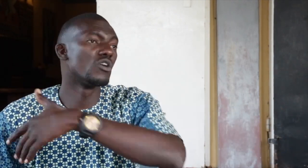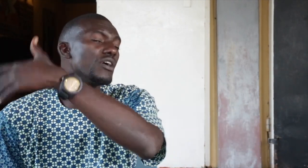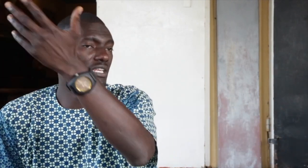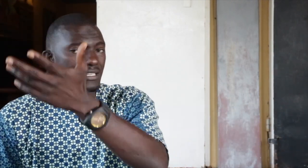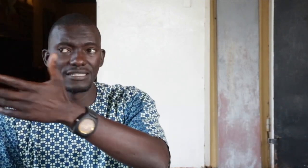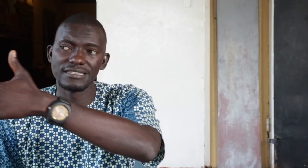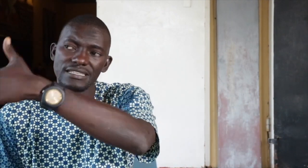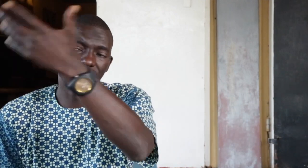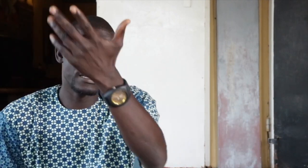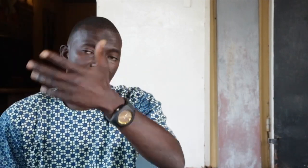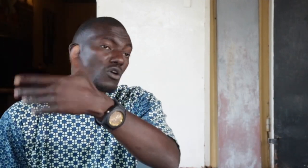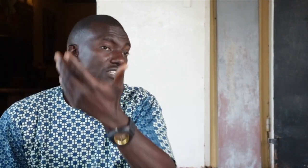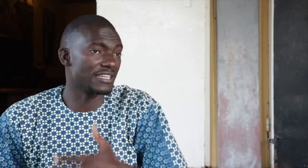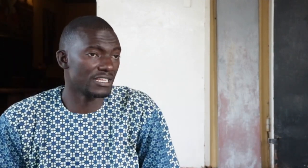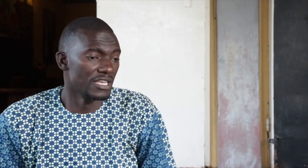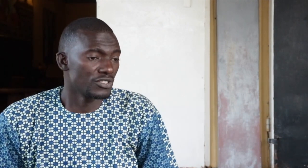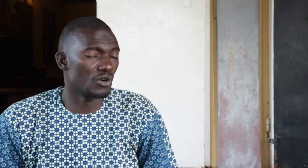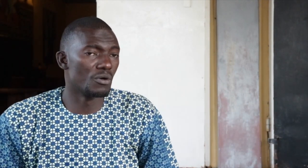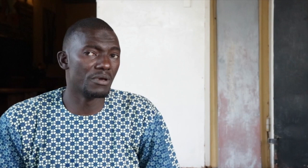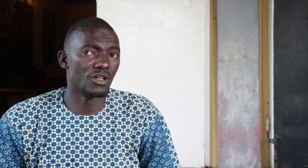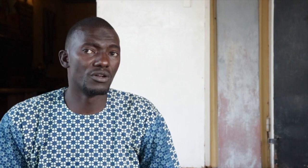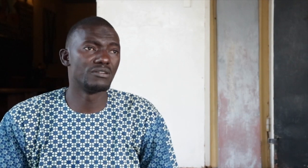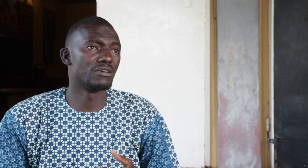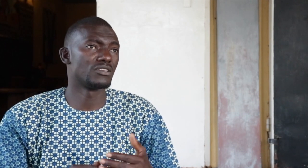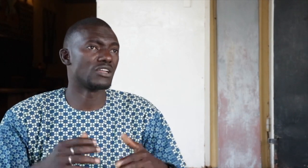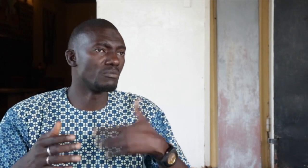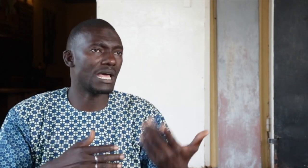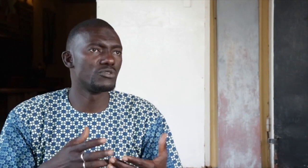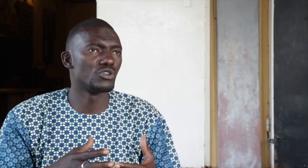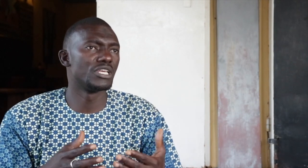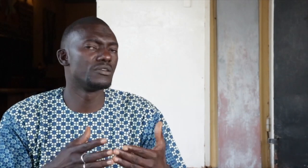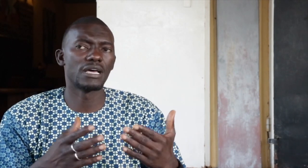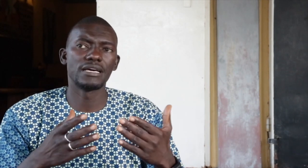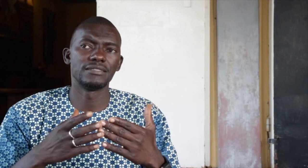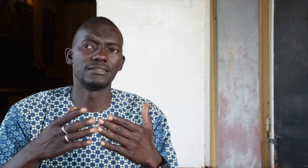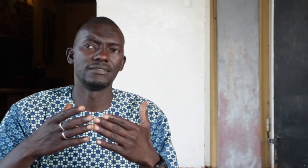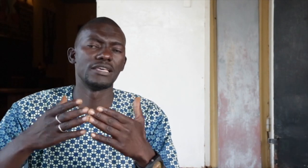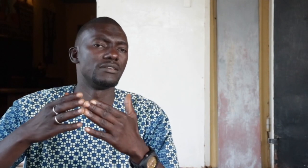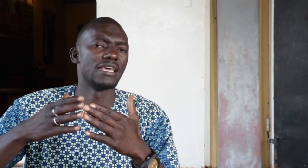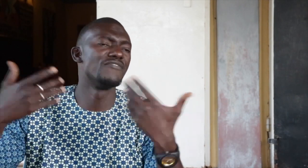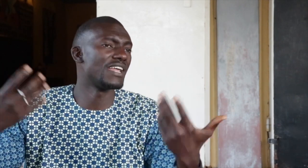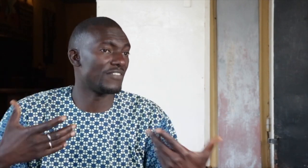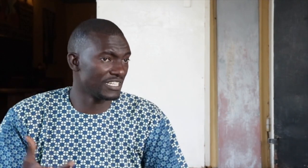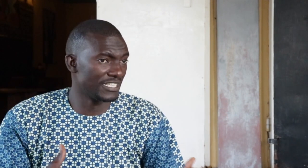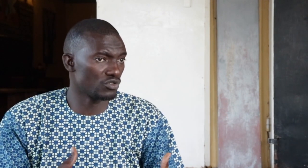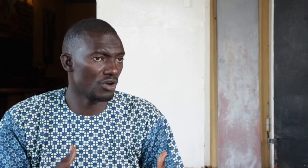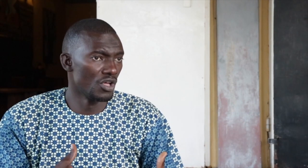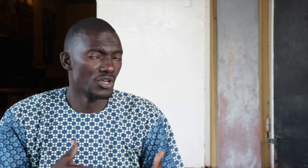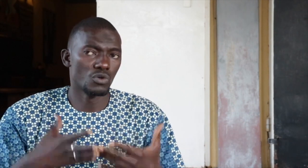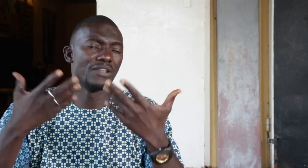the road sites. So, you know, sometimes they invite a facilitator. So when the